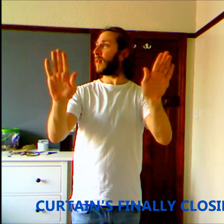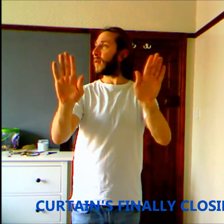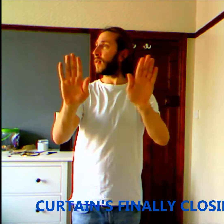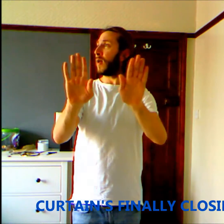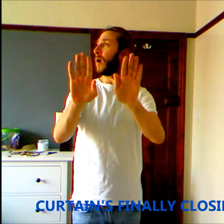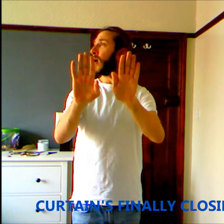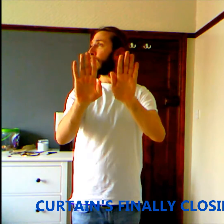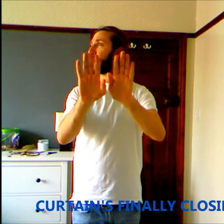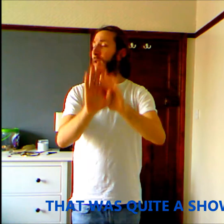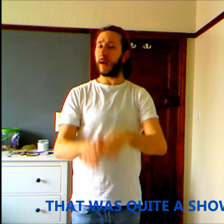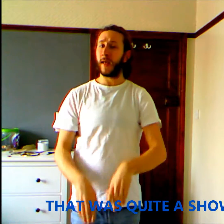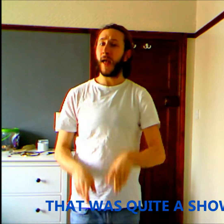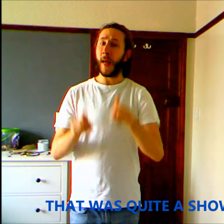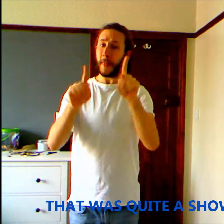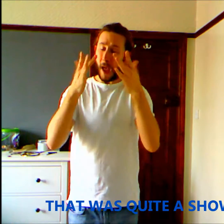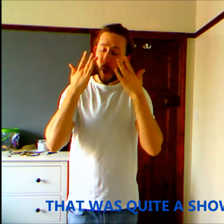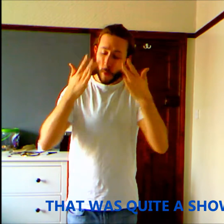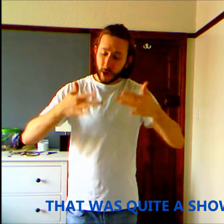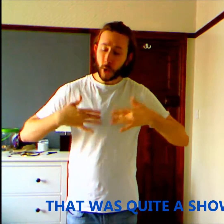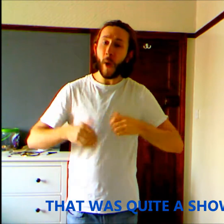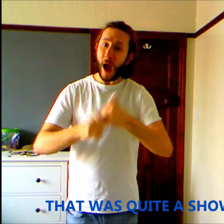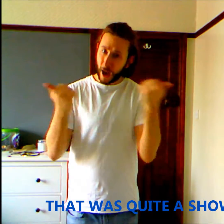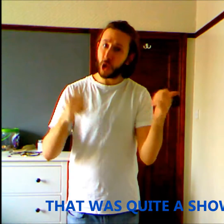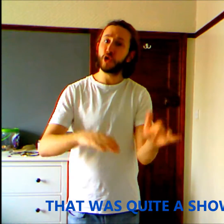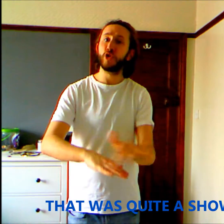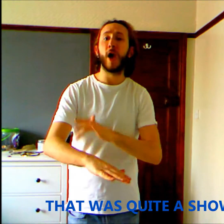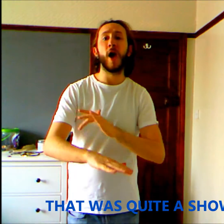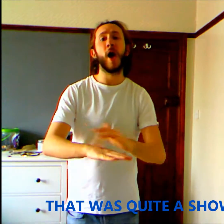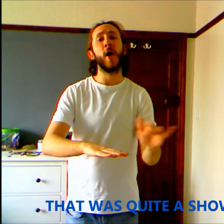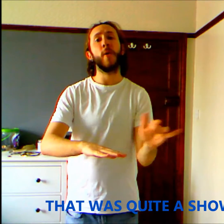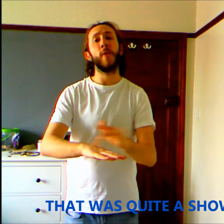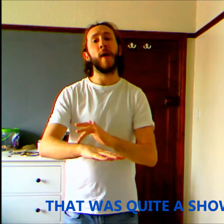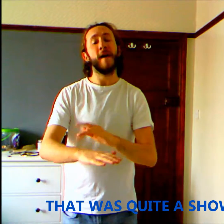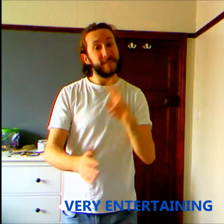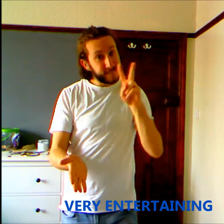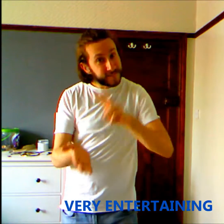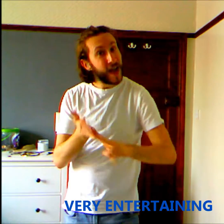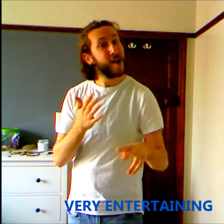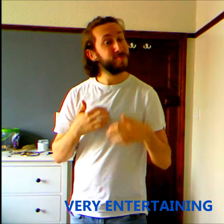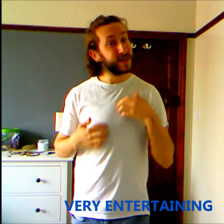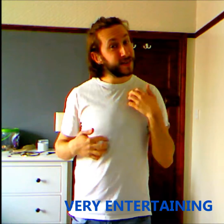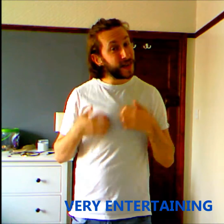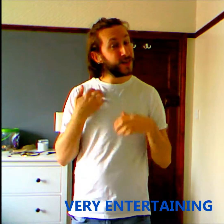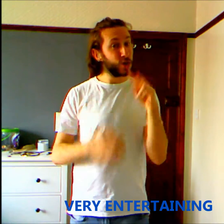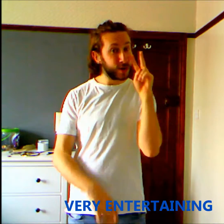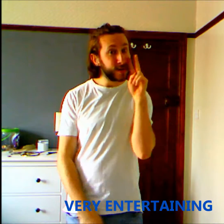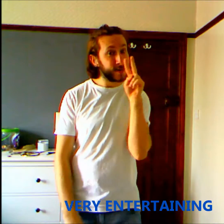closing That was quite a show Very entertaining